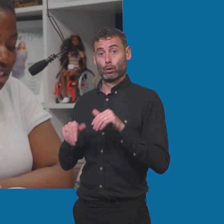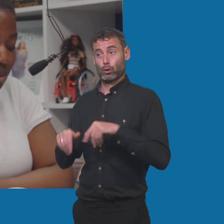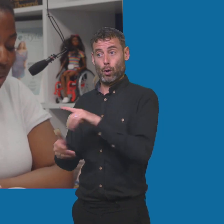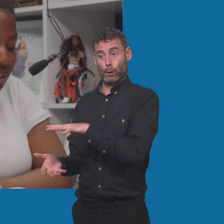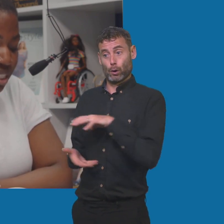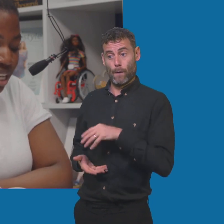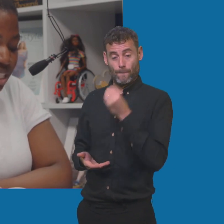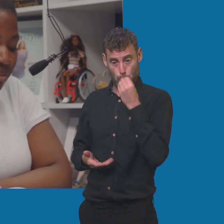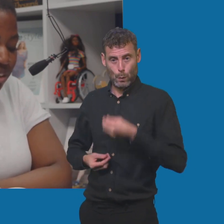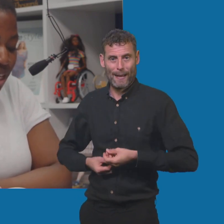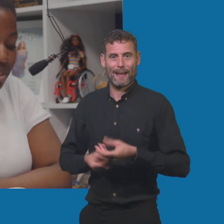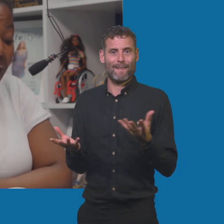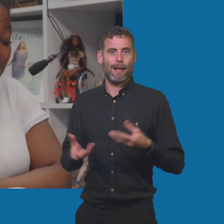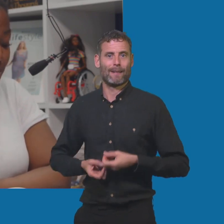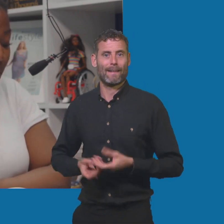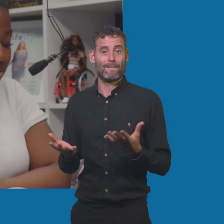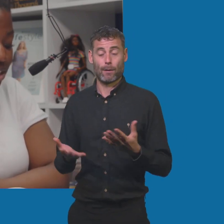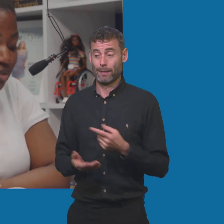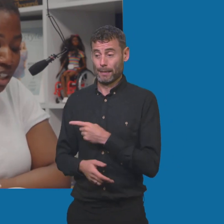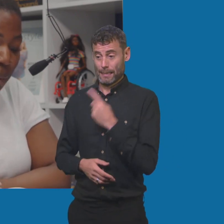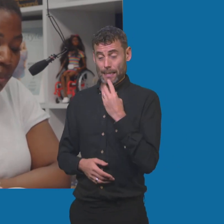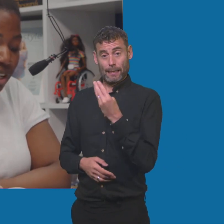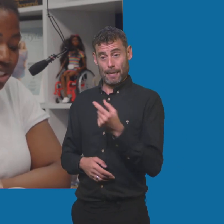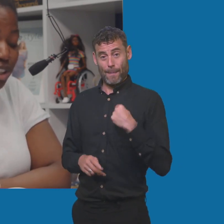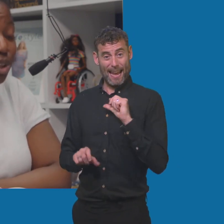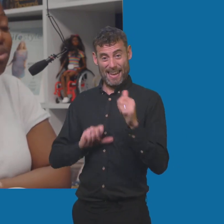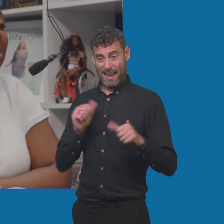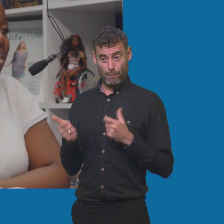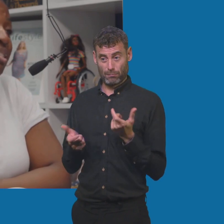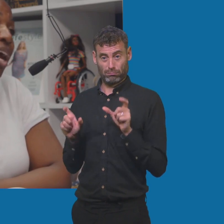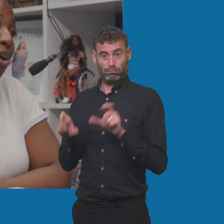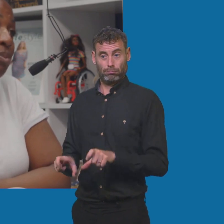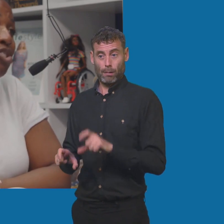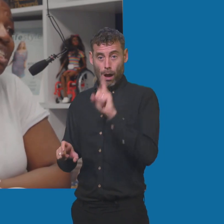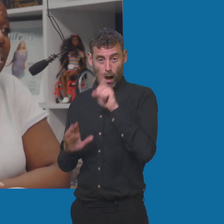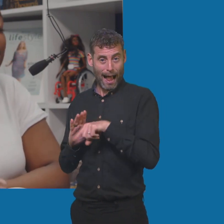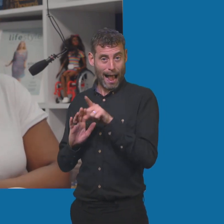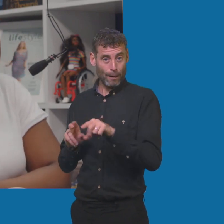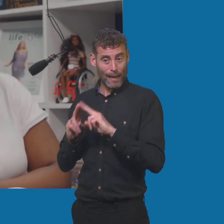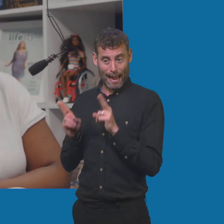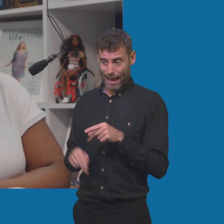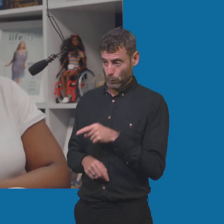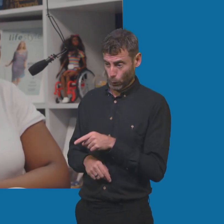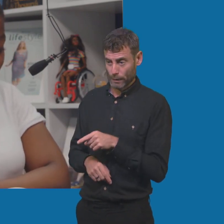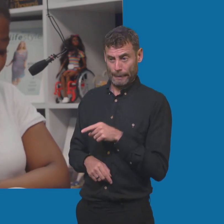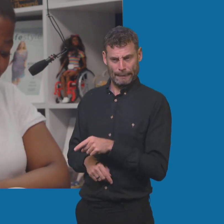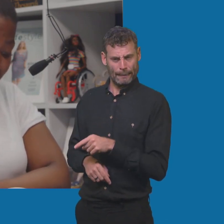and she was quoted saying, some of our neighbours are housebound, they don't really go out much and I knew they needed some help. So she stepped up to the plate to offer the help.